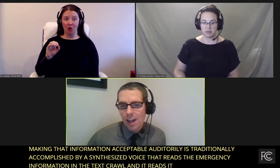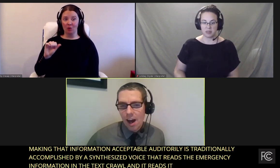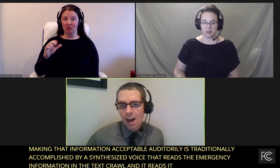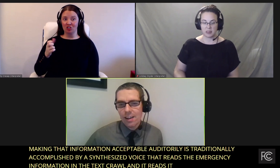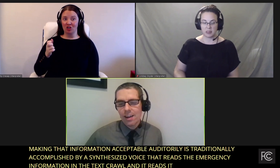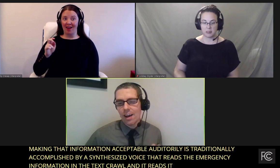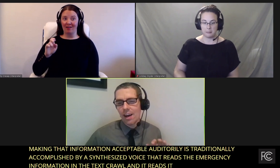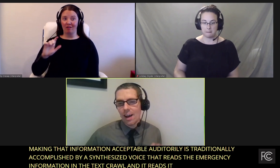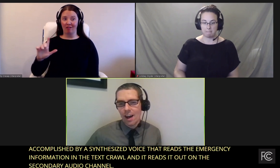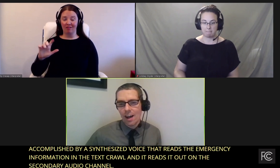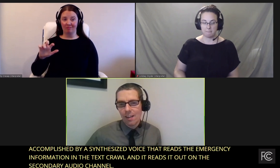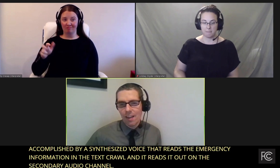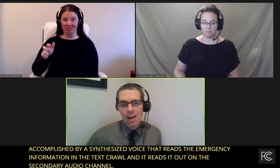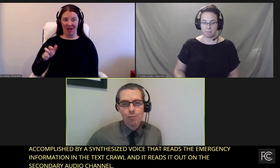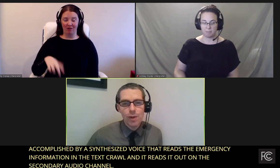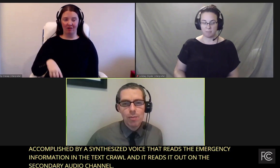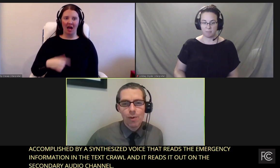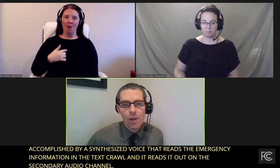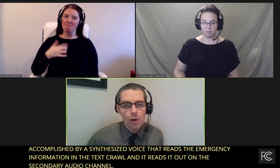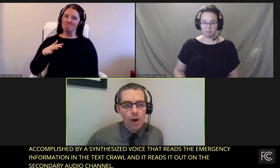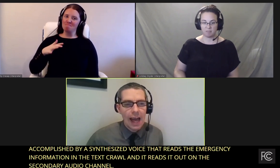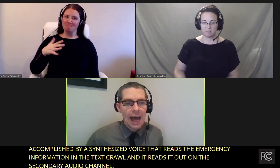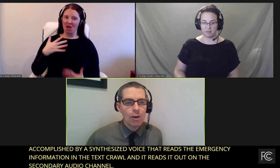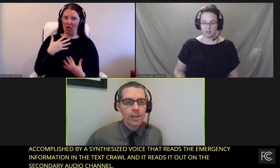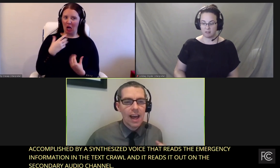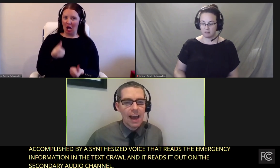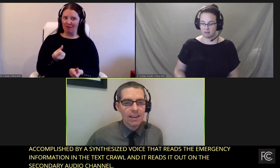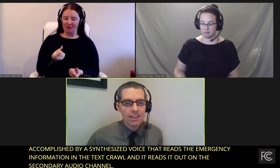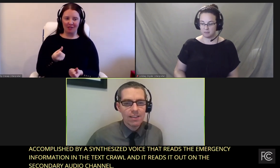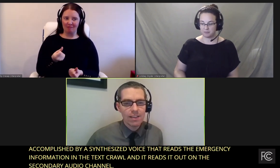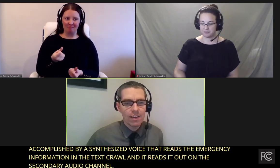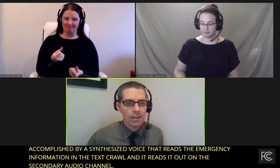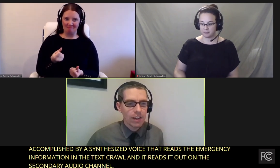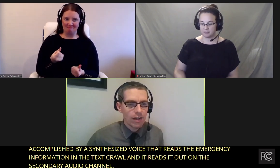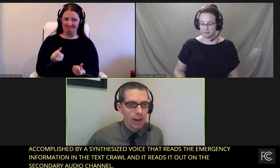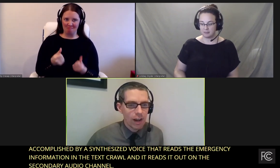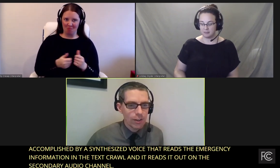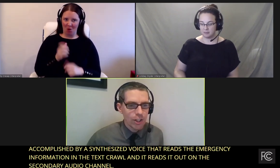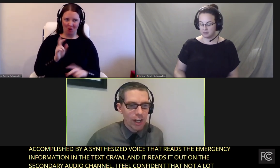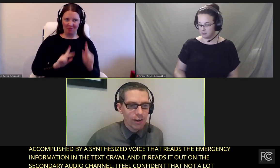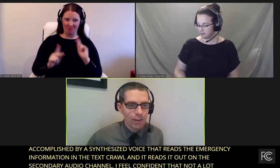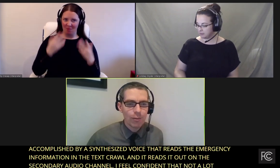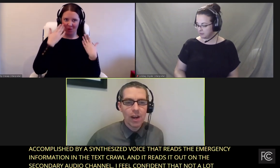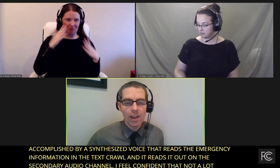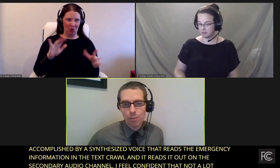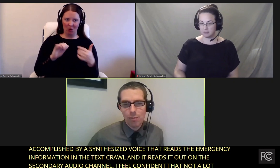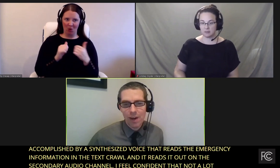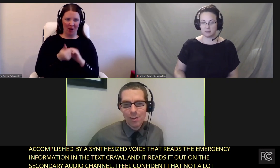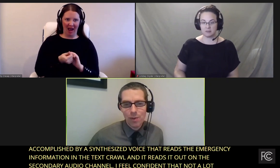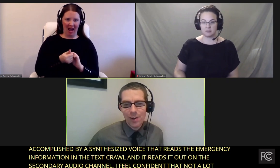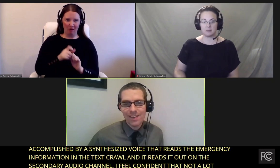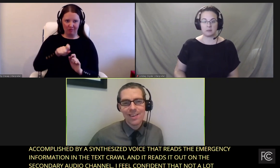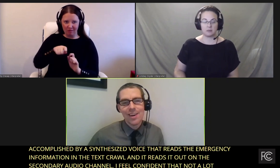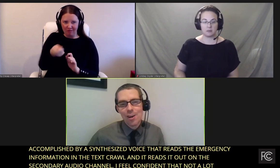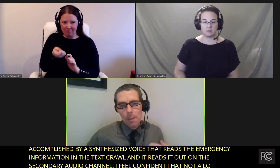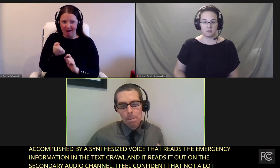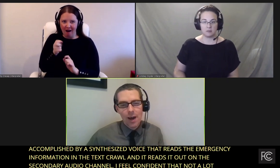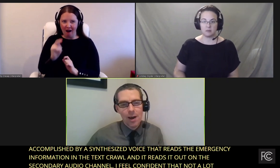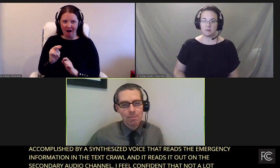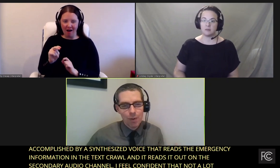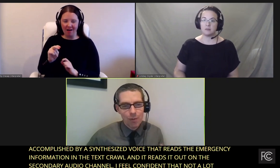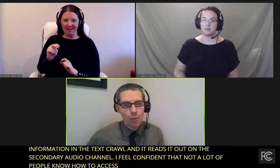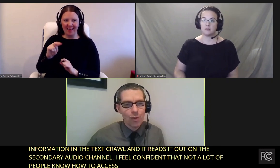that not a lot of people know how to access their secondary audio channel. That's been my experience,